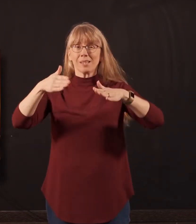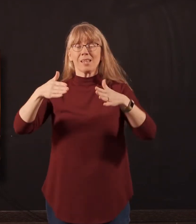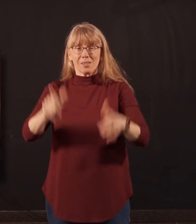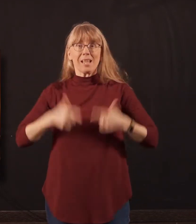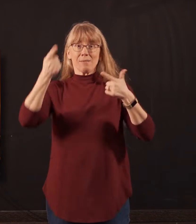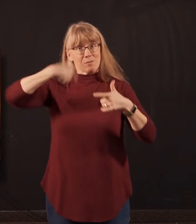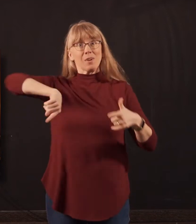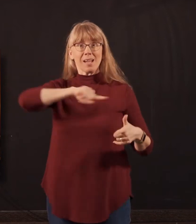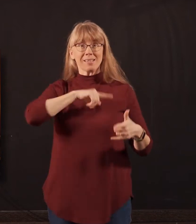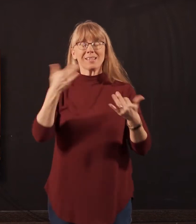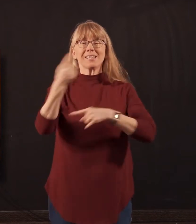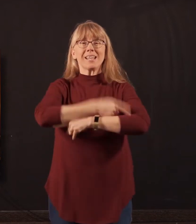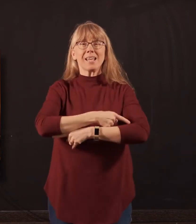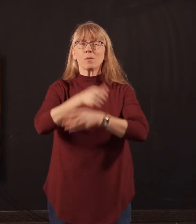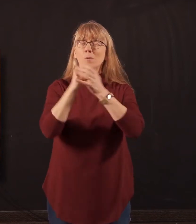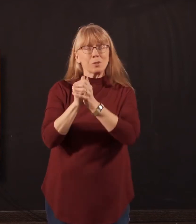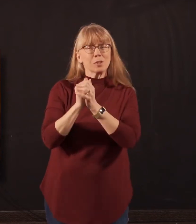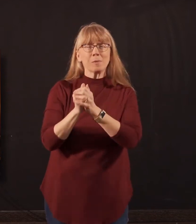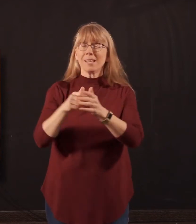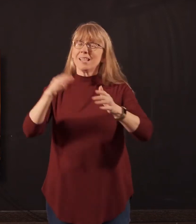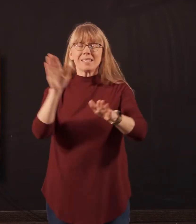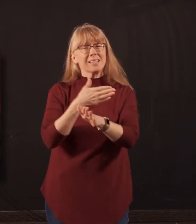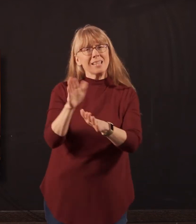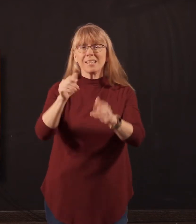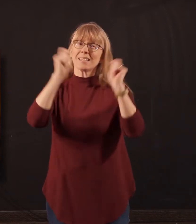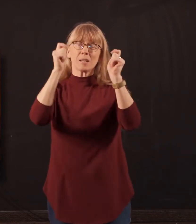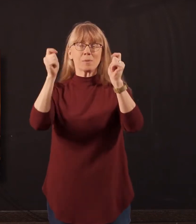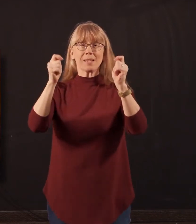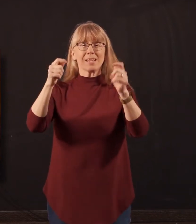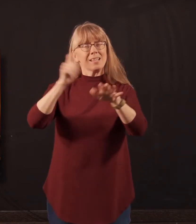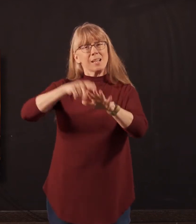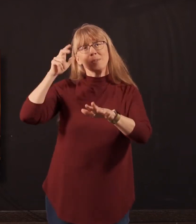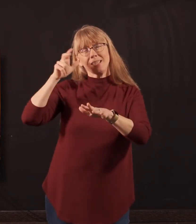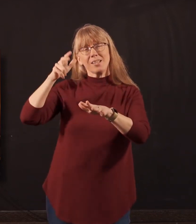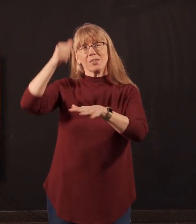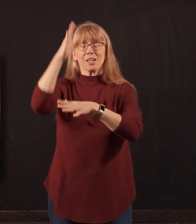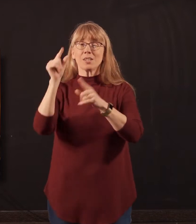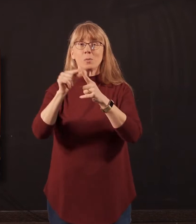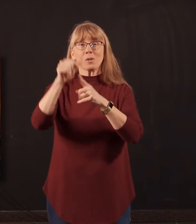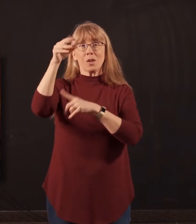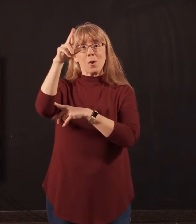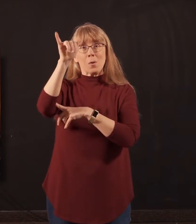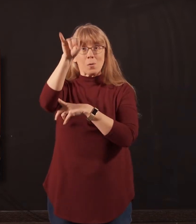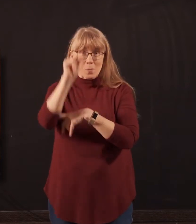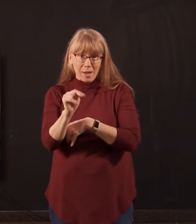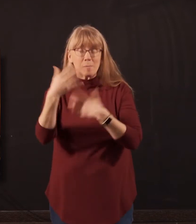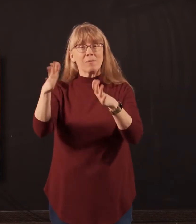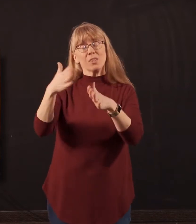as we come to worship, we're going to sing. We're going to celebrate. We're going to have a time to hear God's Word. Pastor Ryan is going to be ending our series today on how